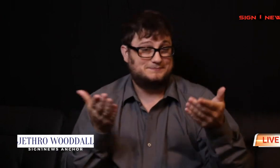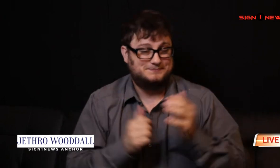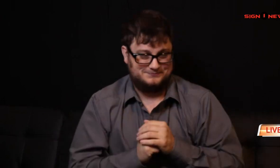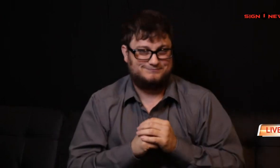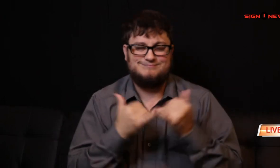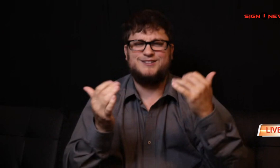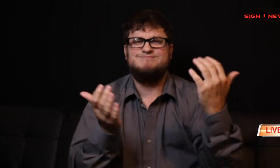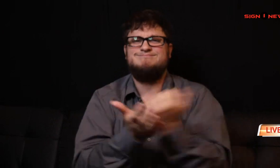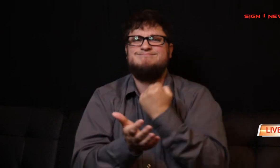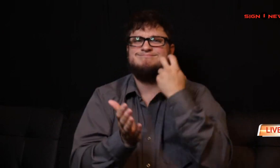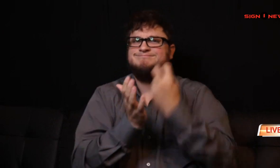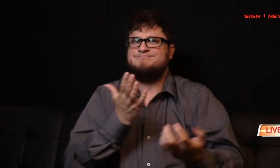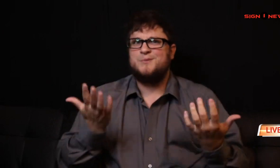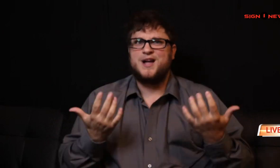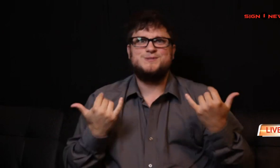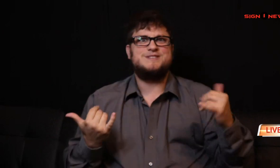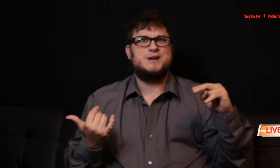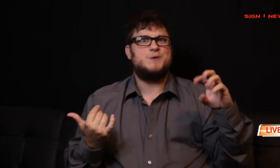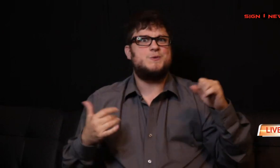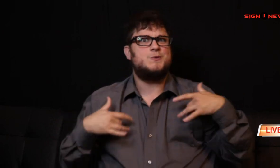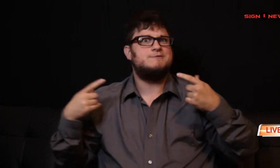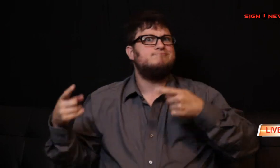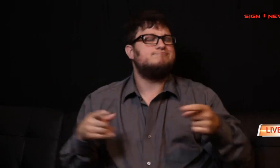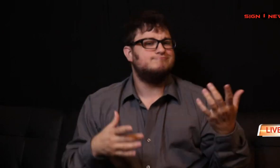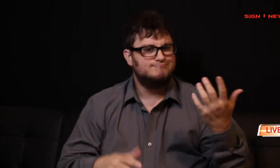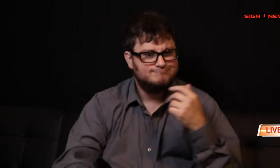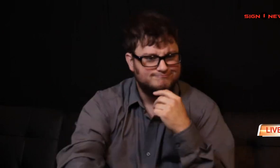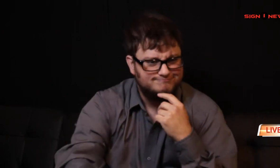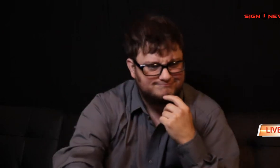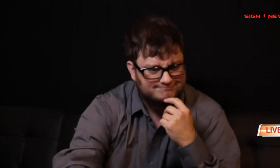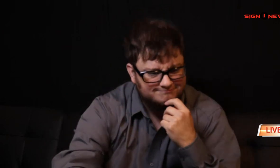the screen. So let's get right into what's happening in the news today.